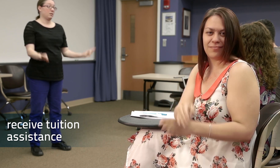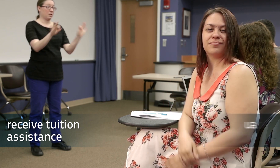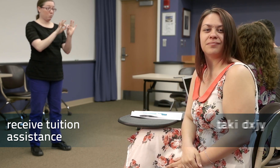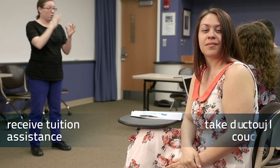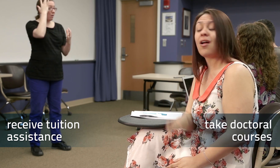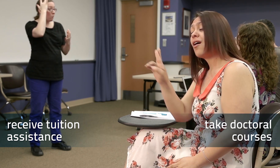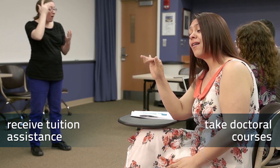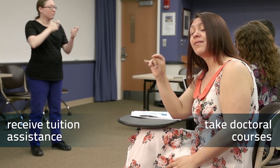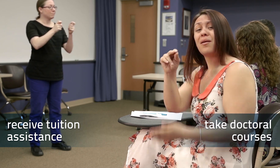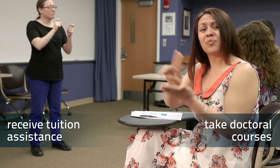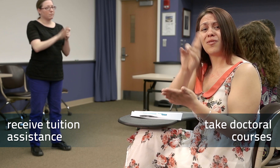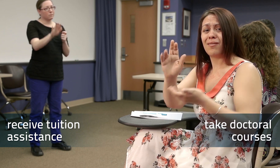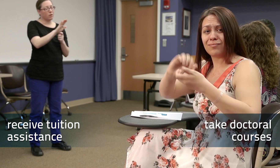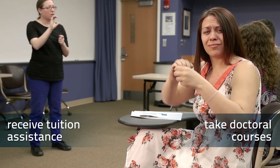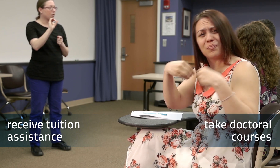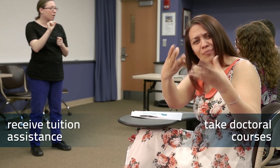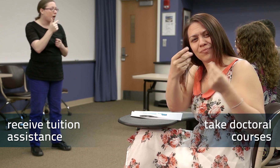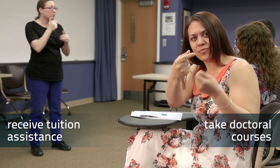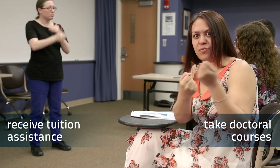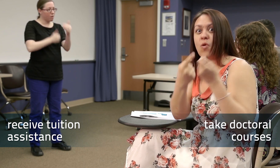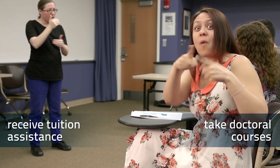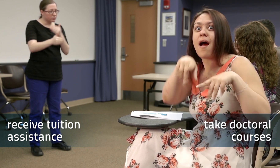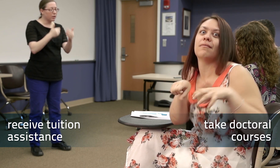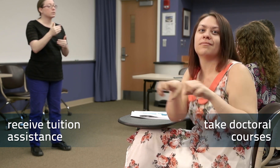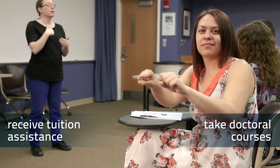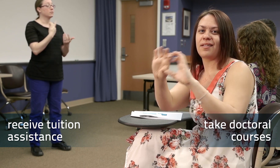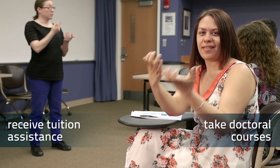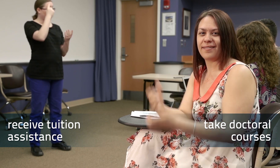aligned with your interests. RIT and U of R will provide you support during your studies.